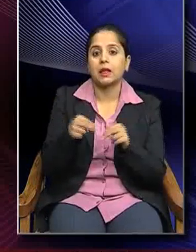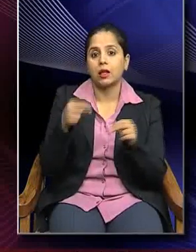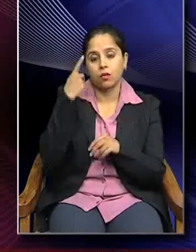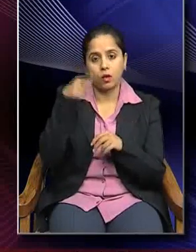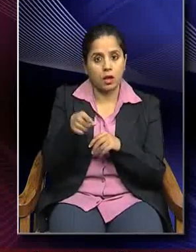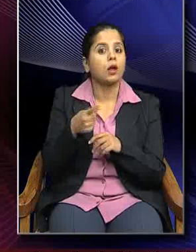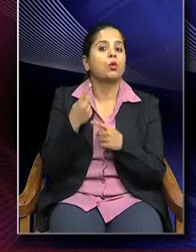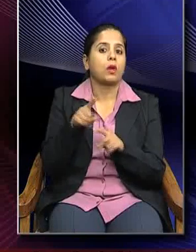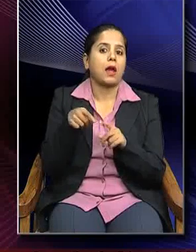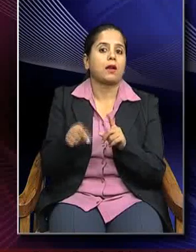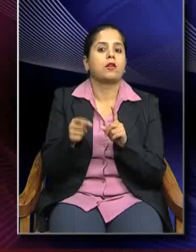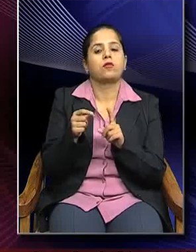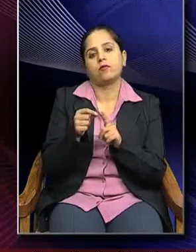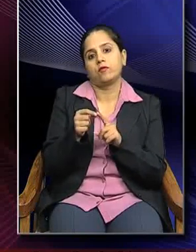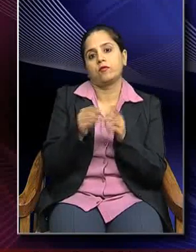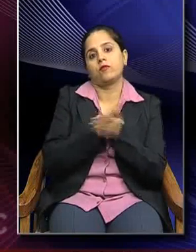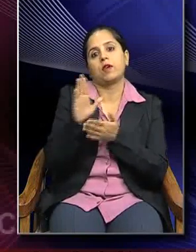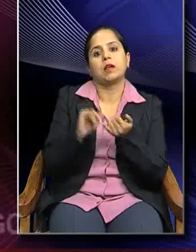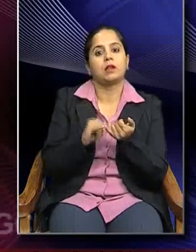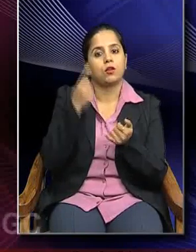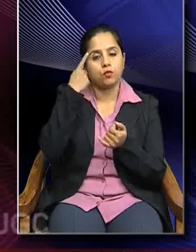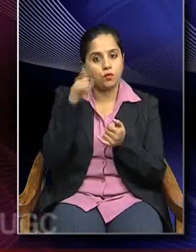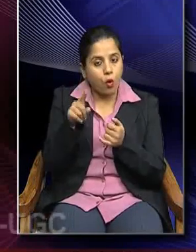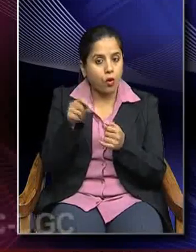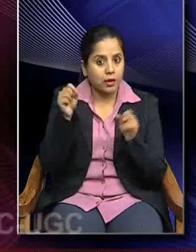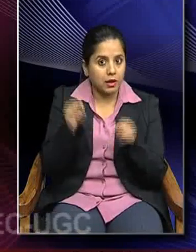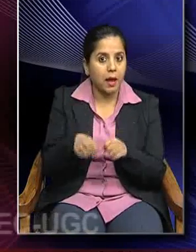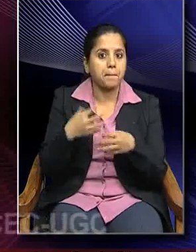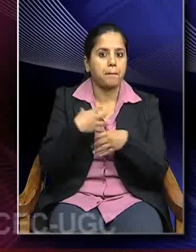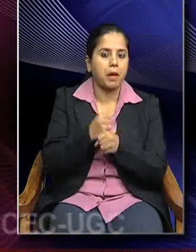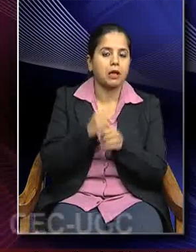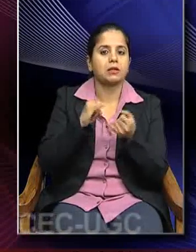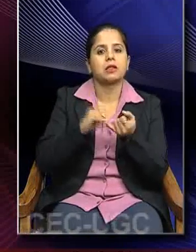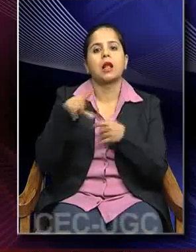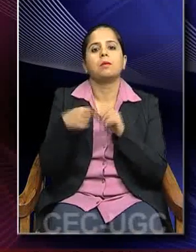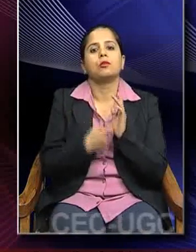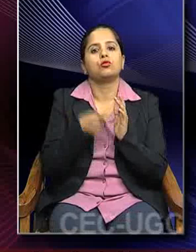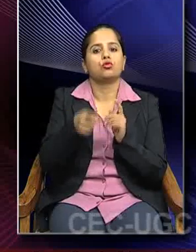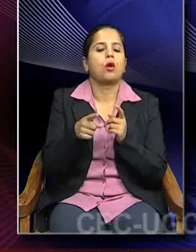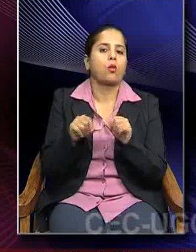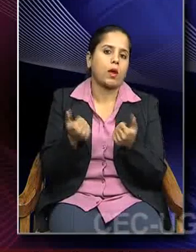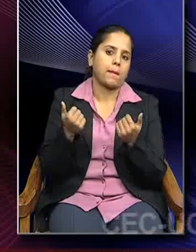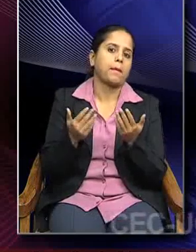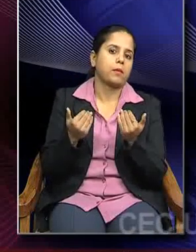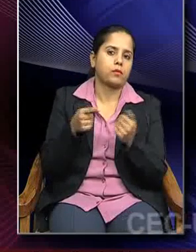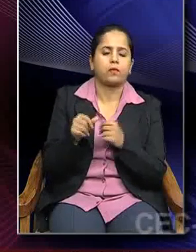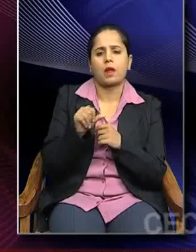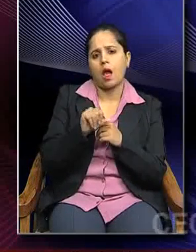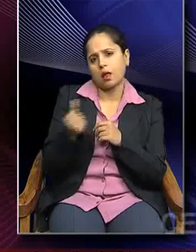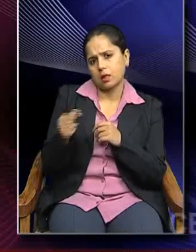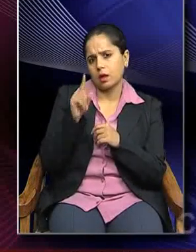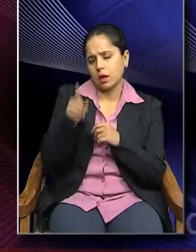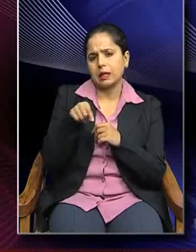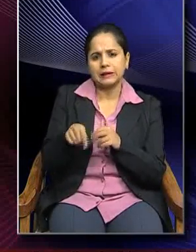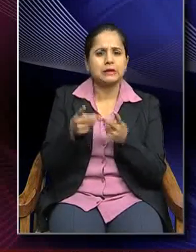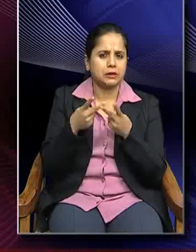degree of finesse to be able to make sculptures with this effect. Another very